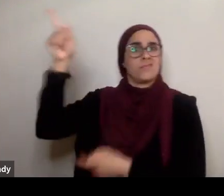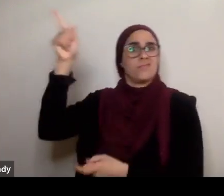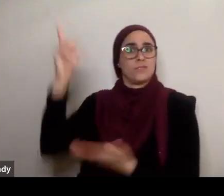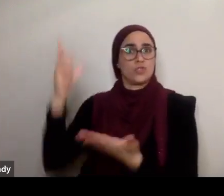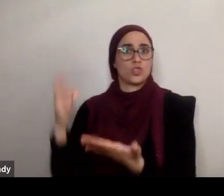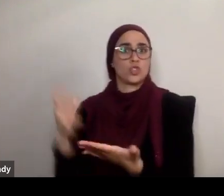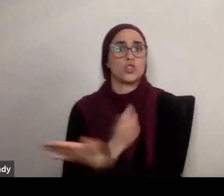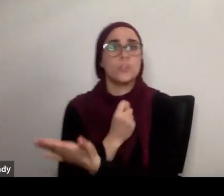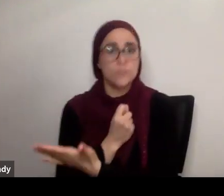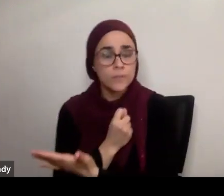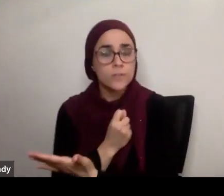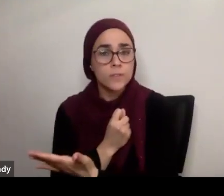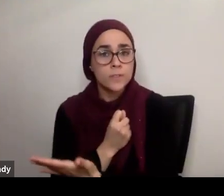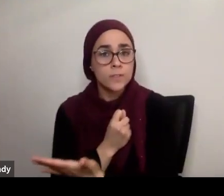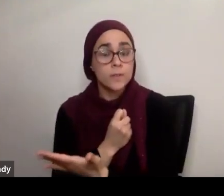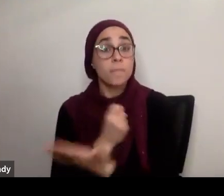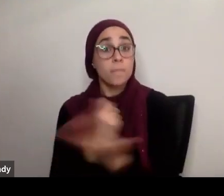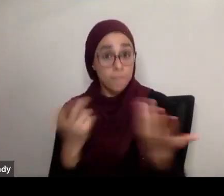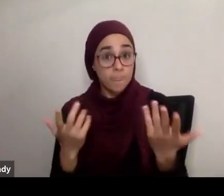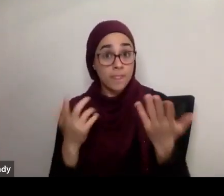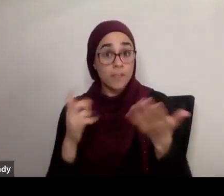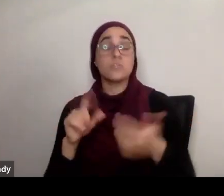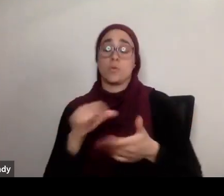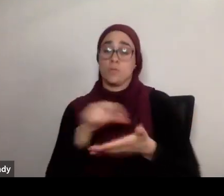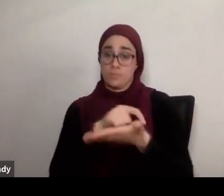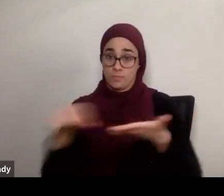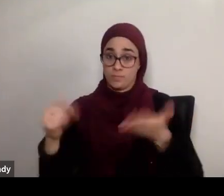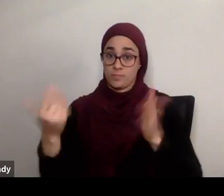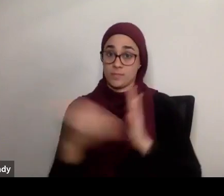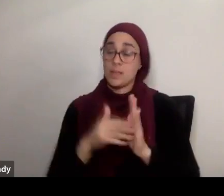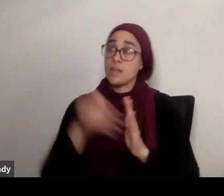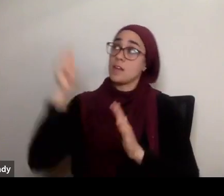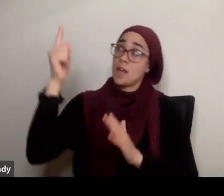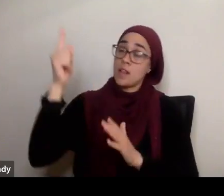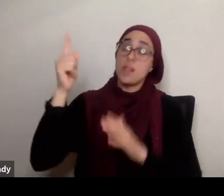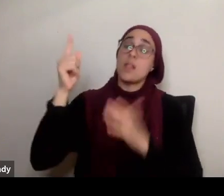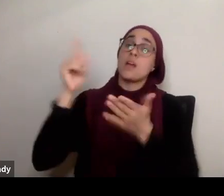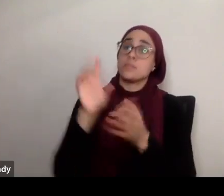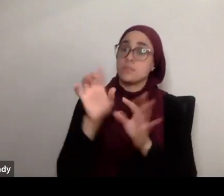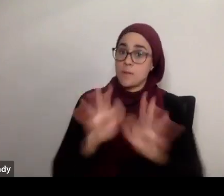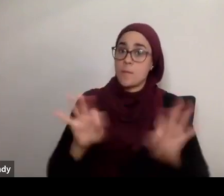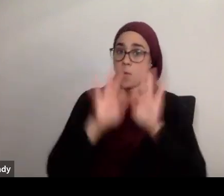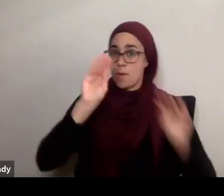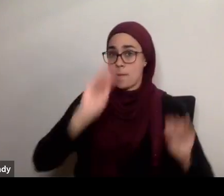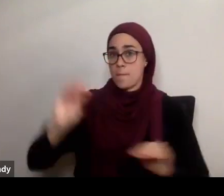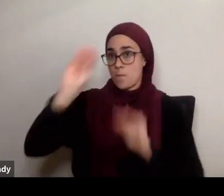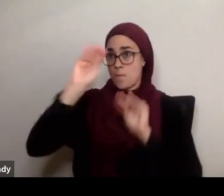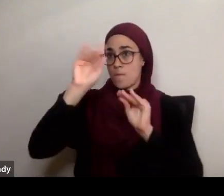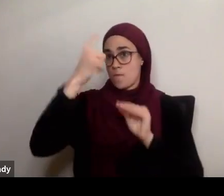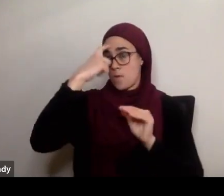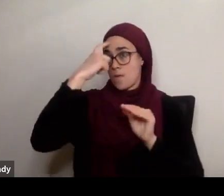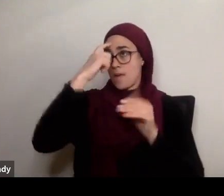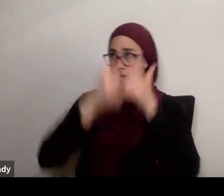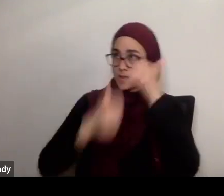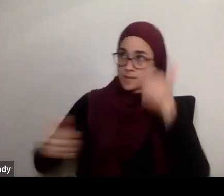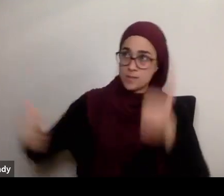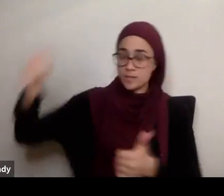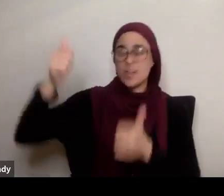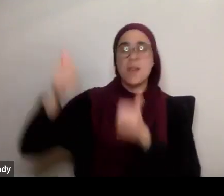So, Subhih isma Rabbika Al-A'la. Al-A'la. Who is He? Al-Ladhi khalaqa fasawwa. It is He who created.